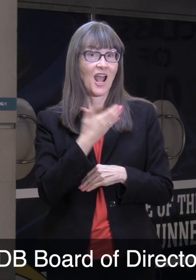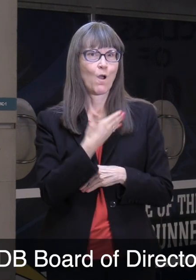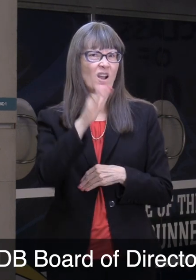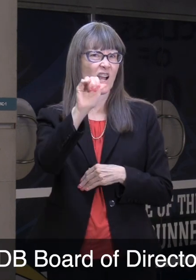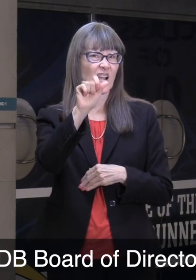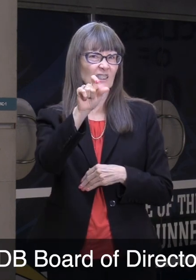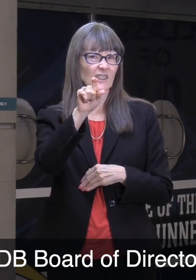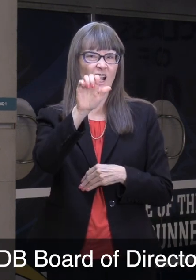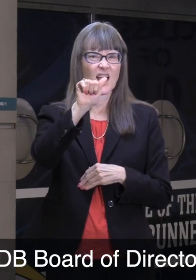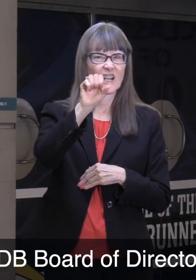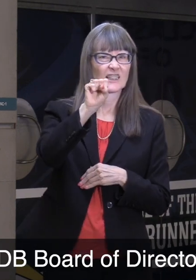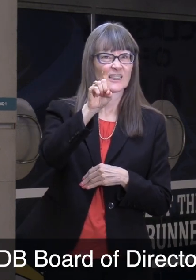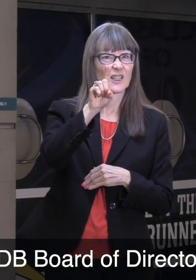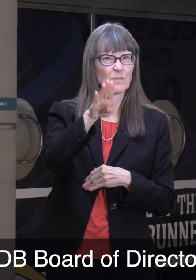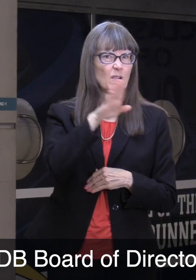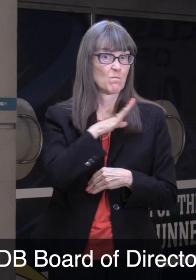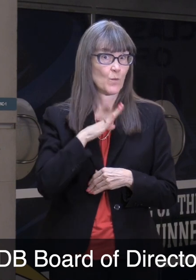ASDB Board of Directors.